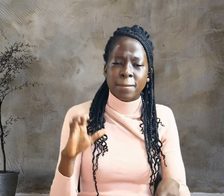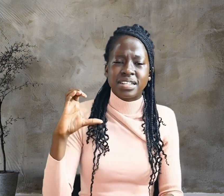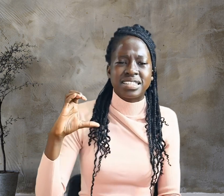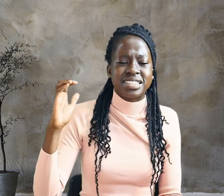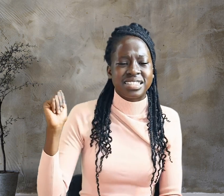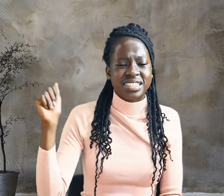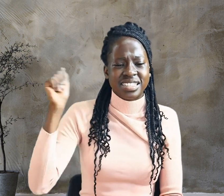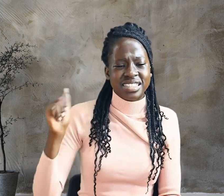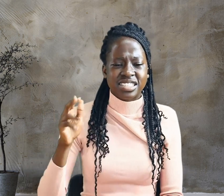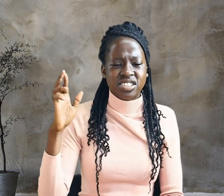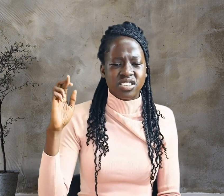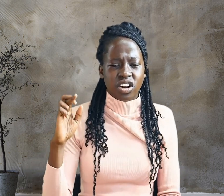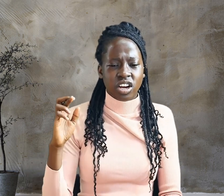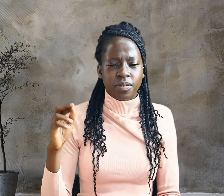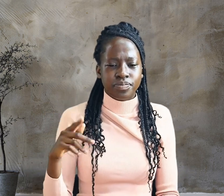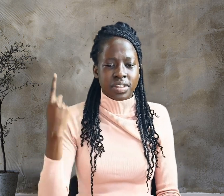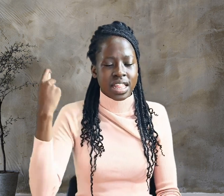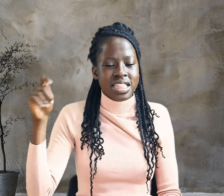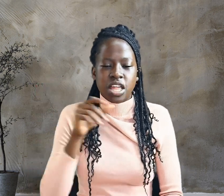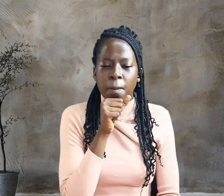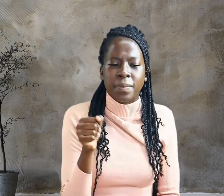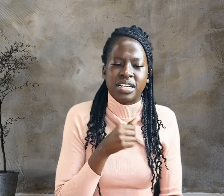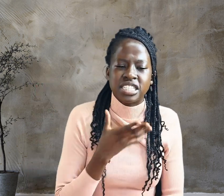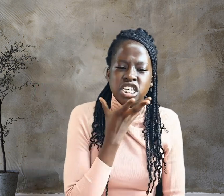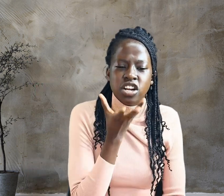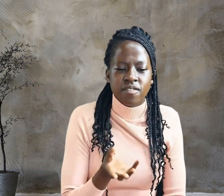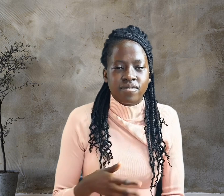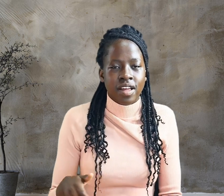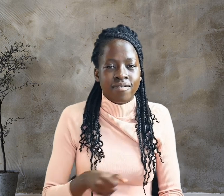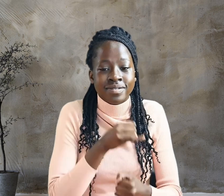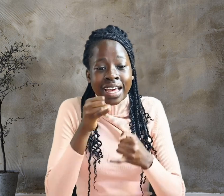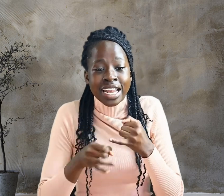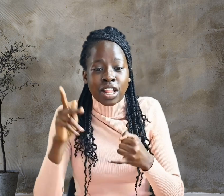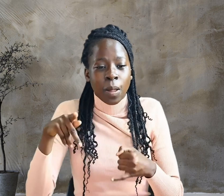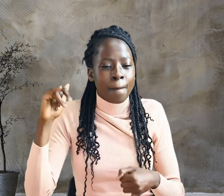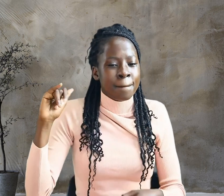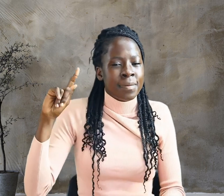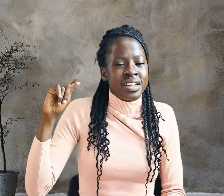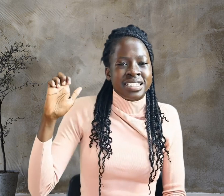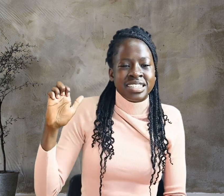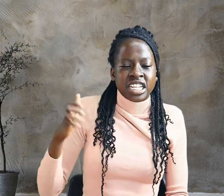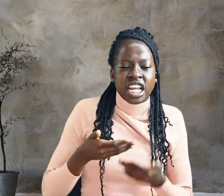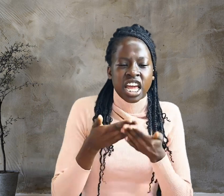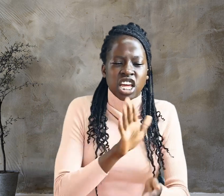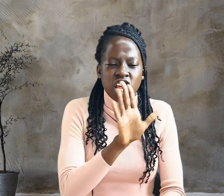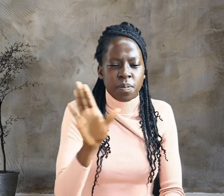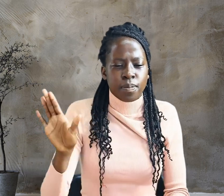Finally, Pilate handed him over to them to be crucified.